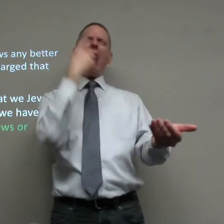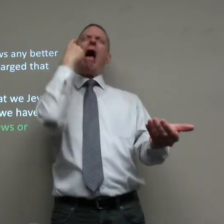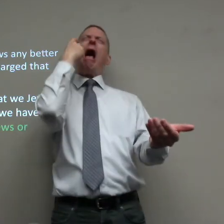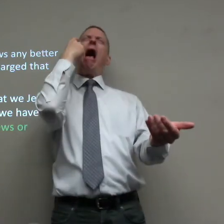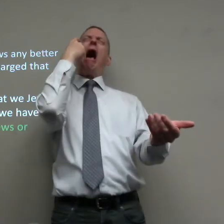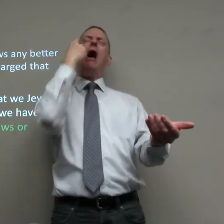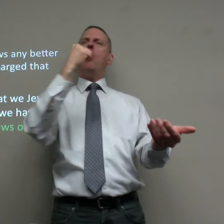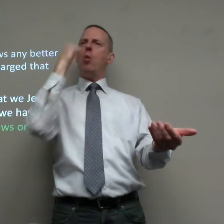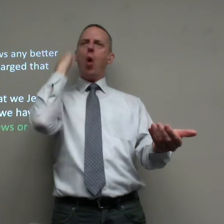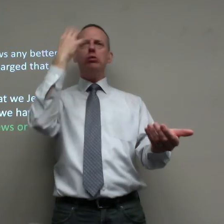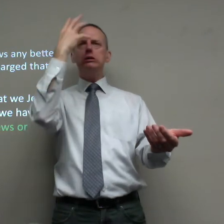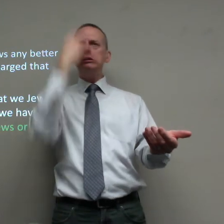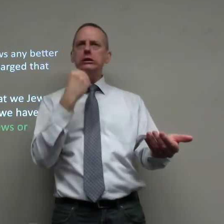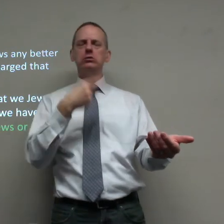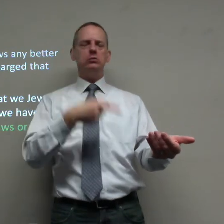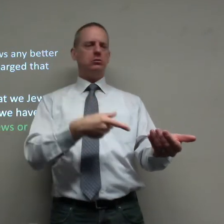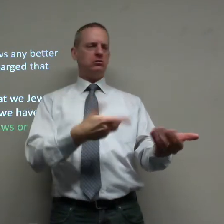or if you lay them down they won't sleep